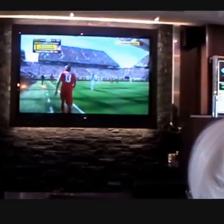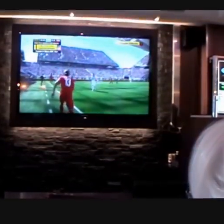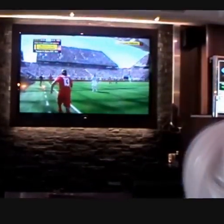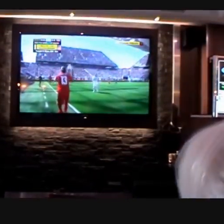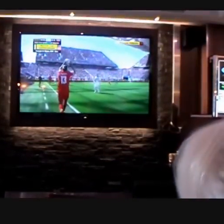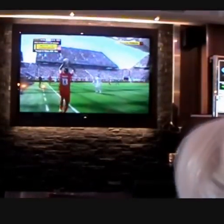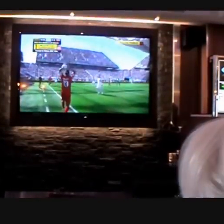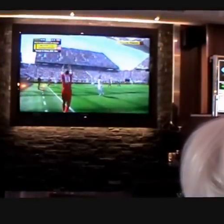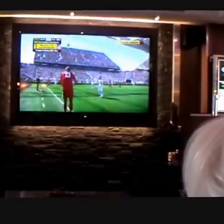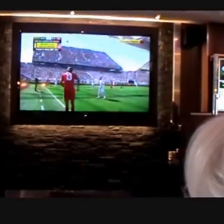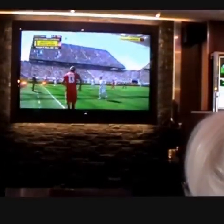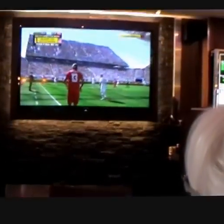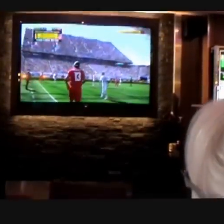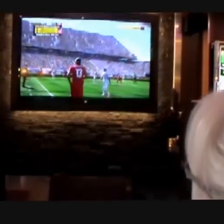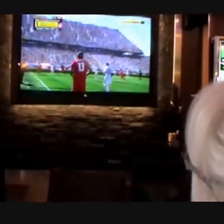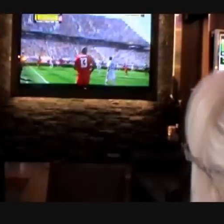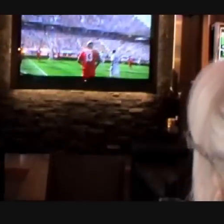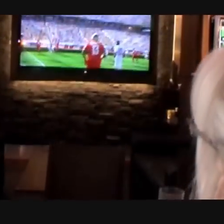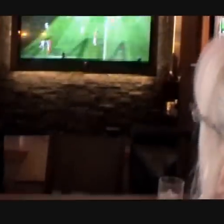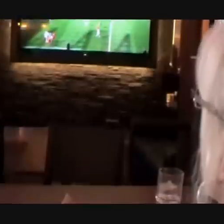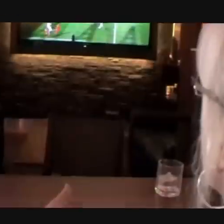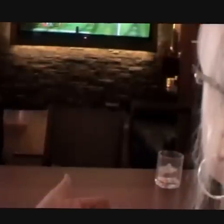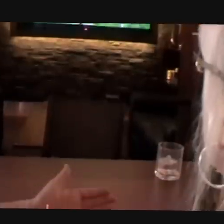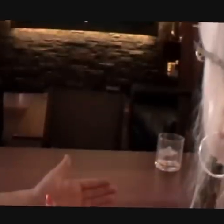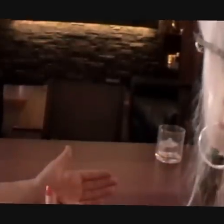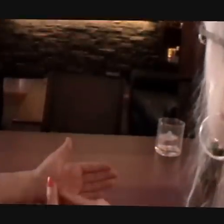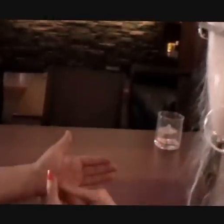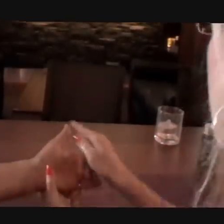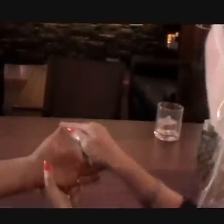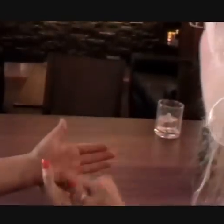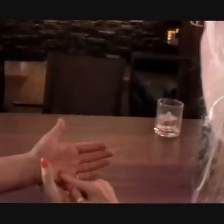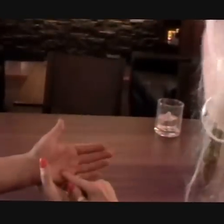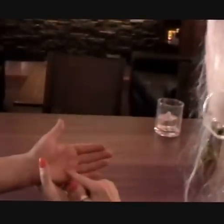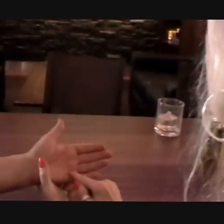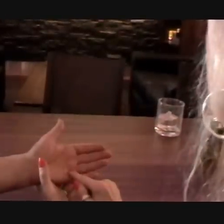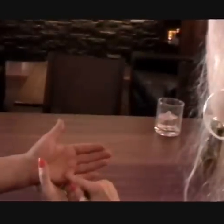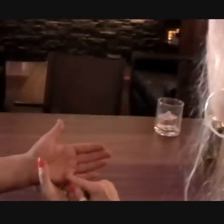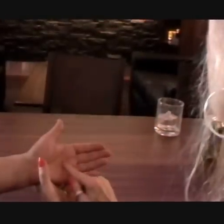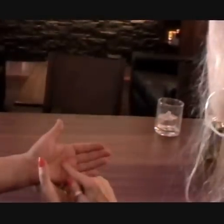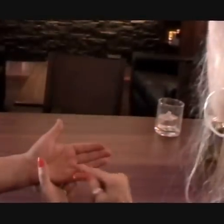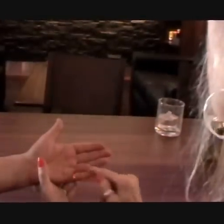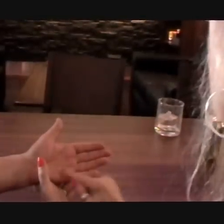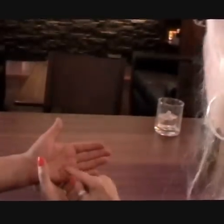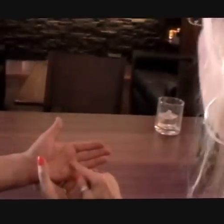This the We are not here on BBC One from half past eight. of those of that. One of those of this.